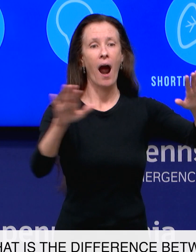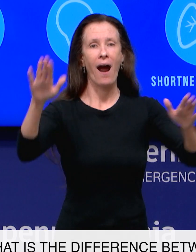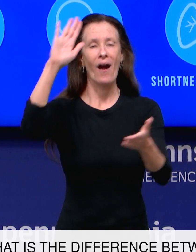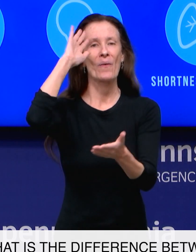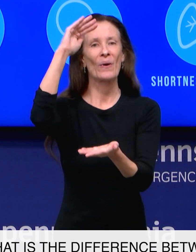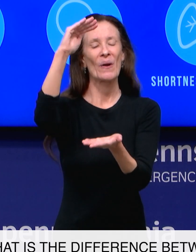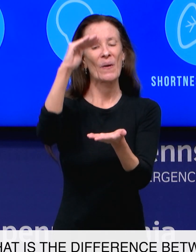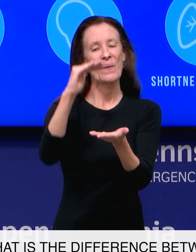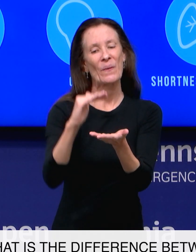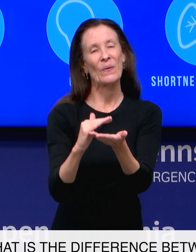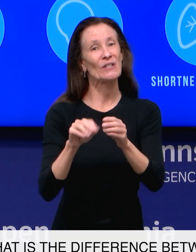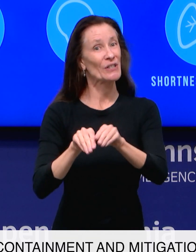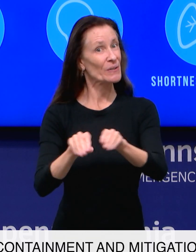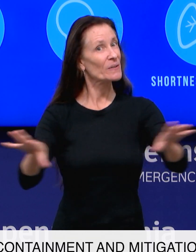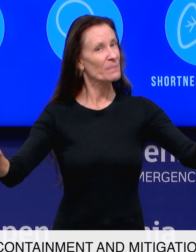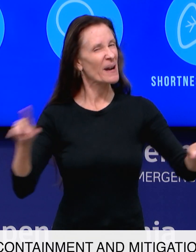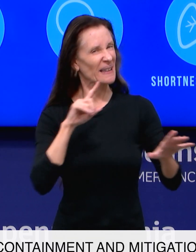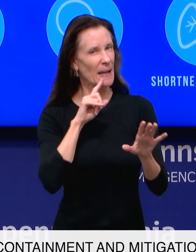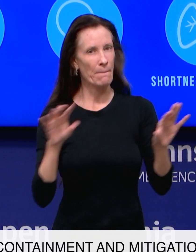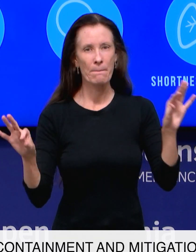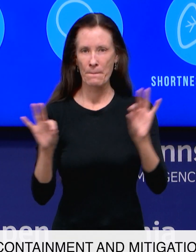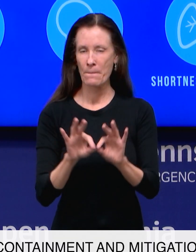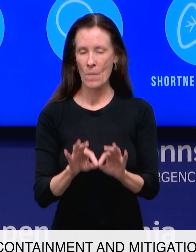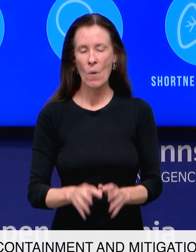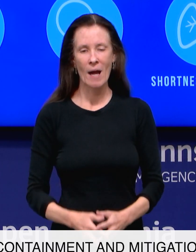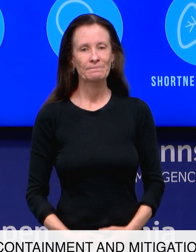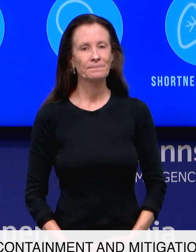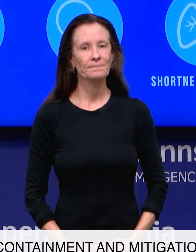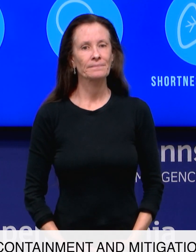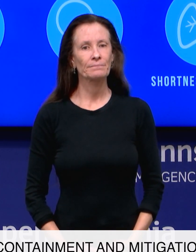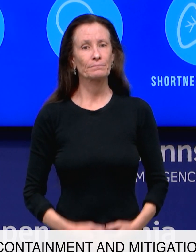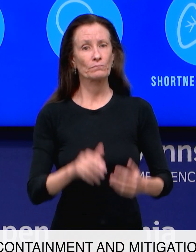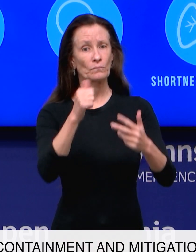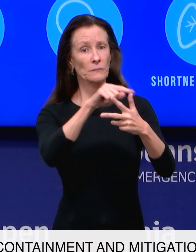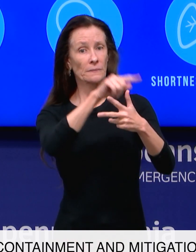What is the difference between containment and mitigation?